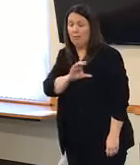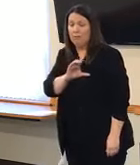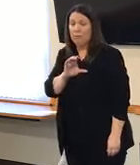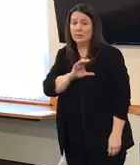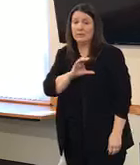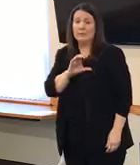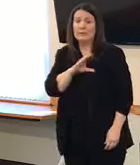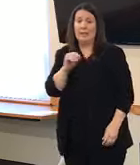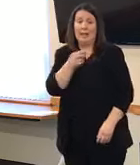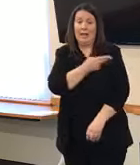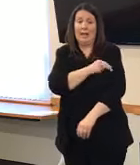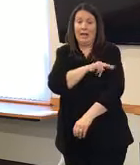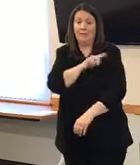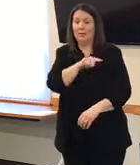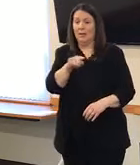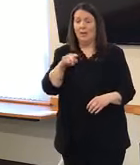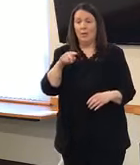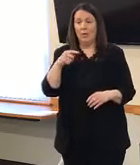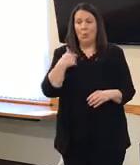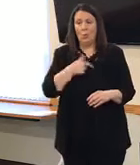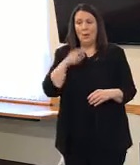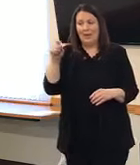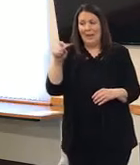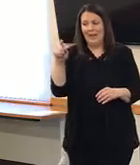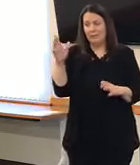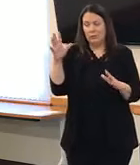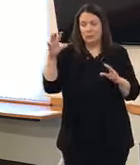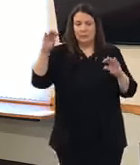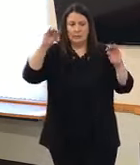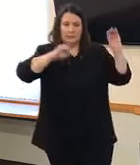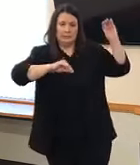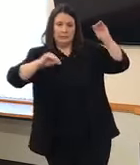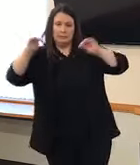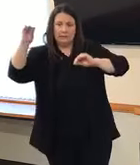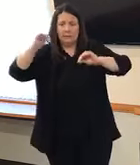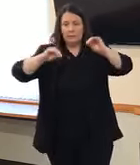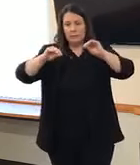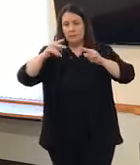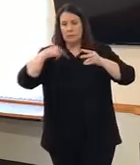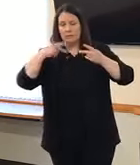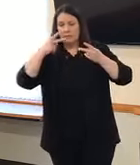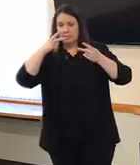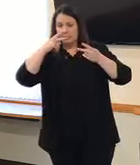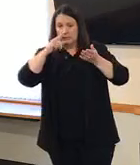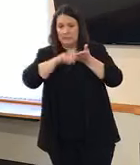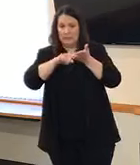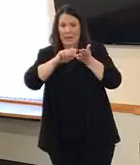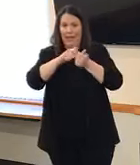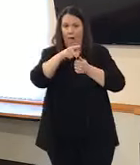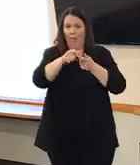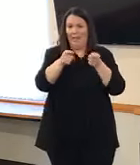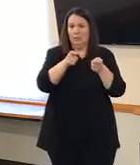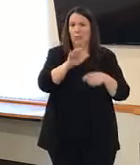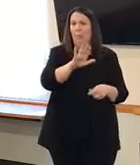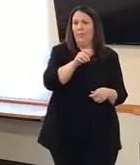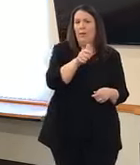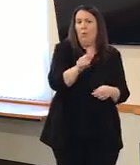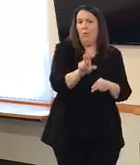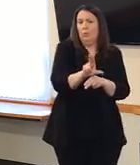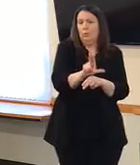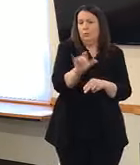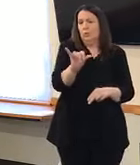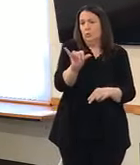hospital systems are taking in the stock that they requested and really looking at how they are trying to control their distribution of it as well.